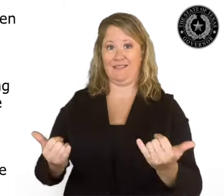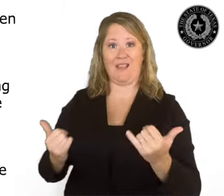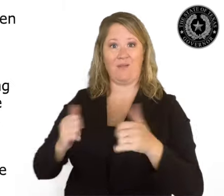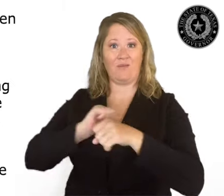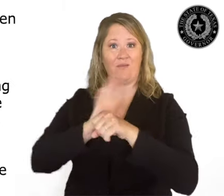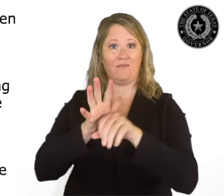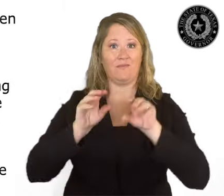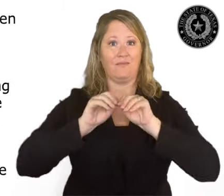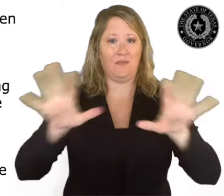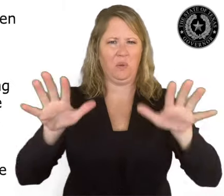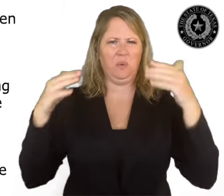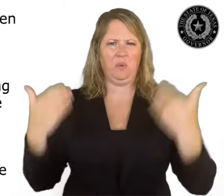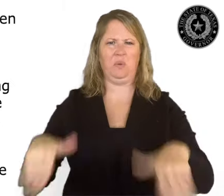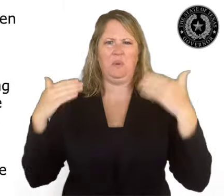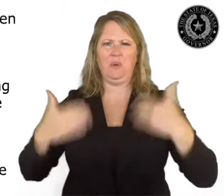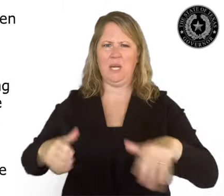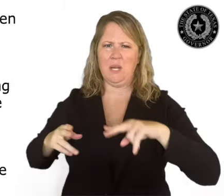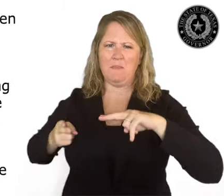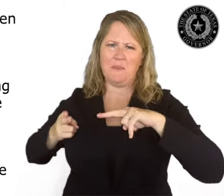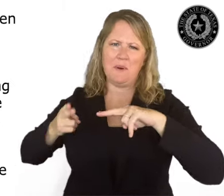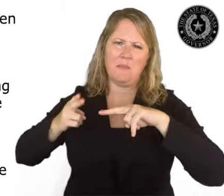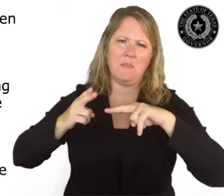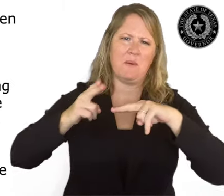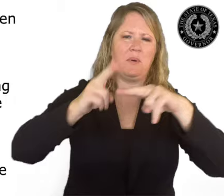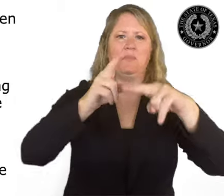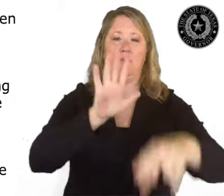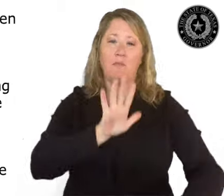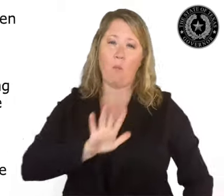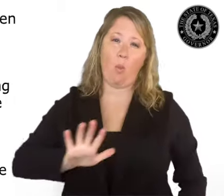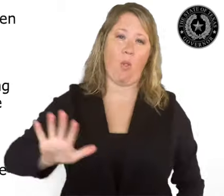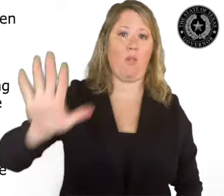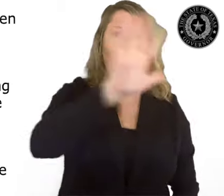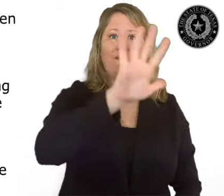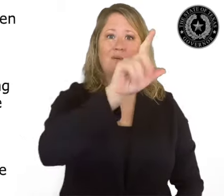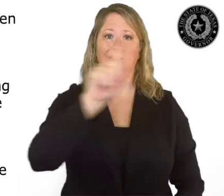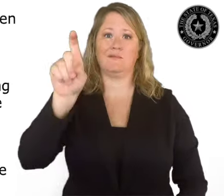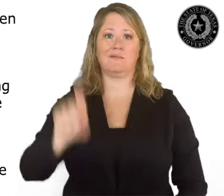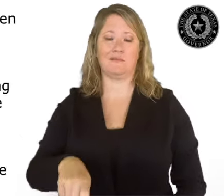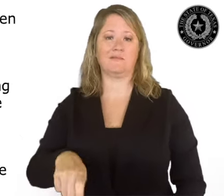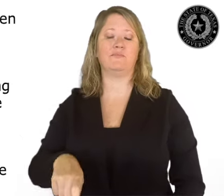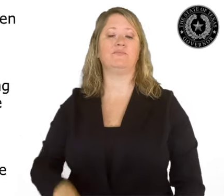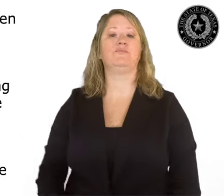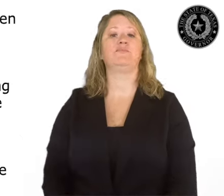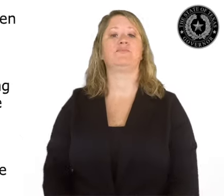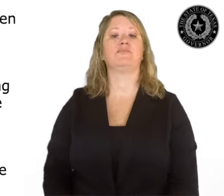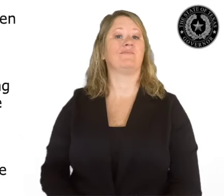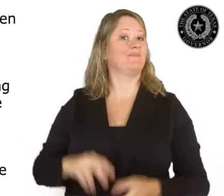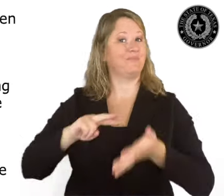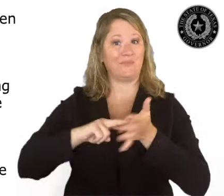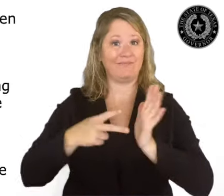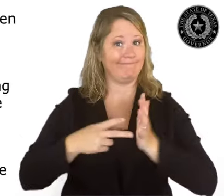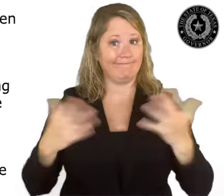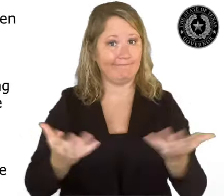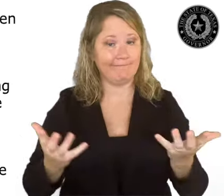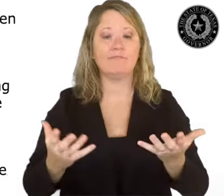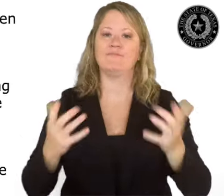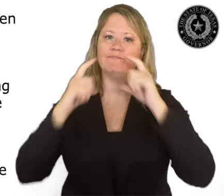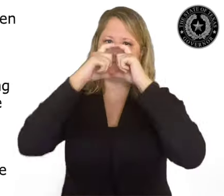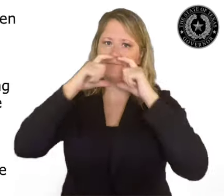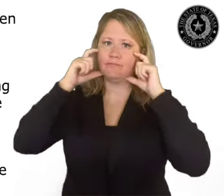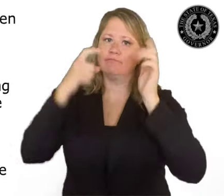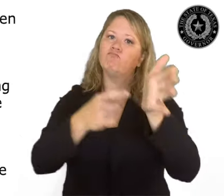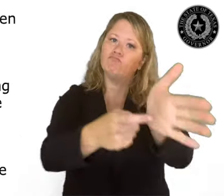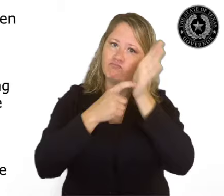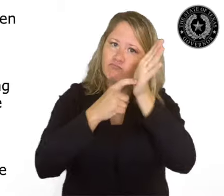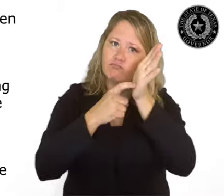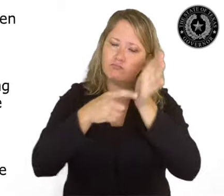Whereas, given the current status of COVID-19 in Texas, requiring the use of face coverings is a targeted